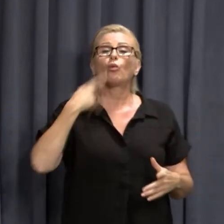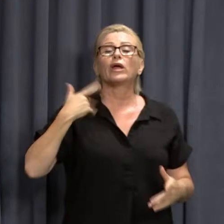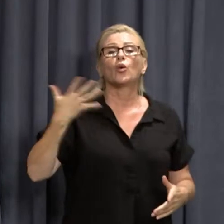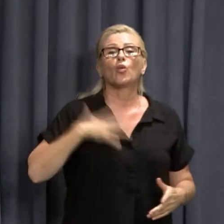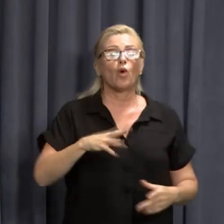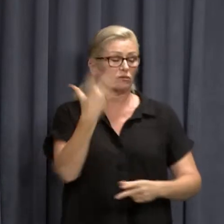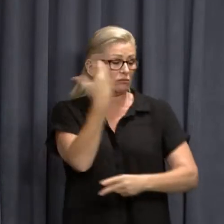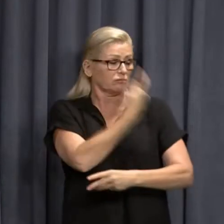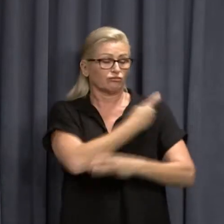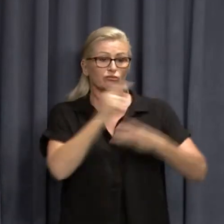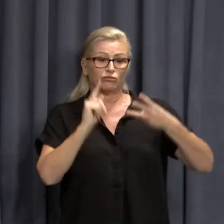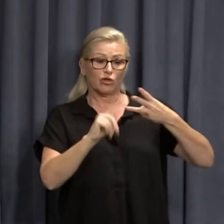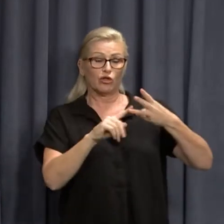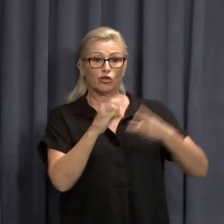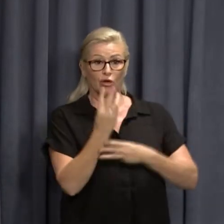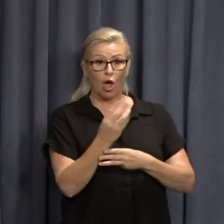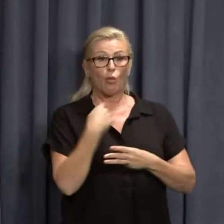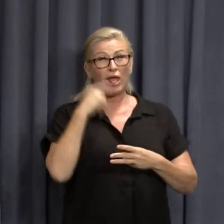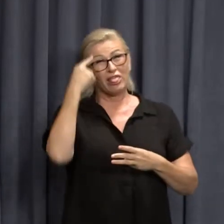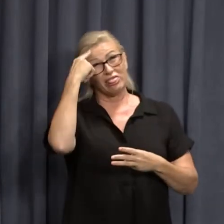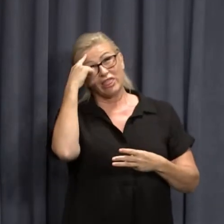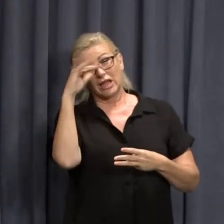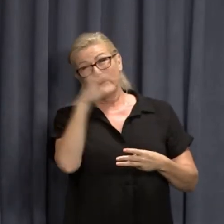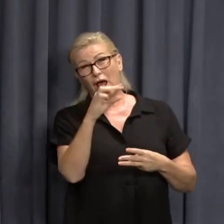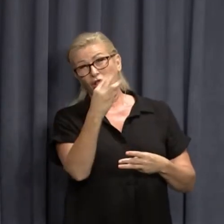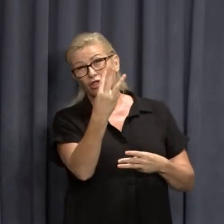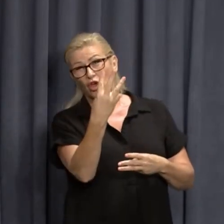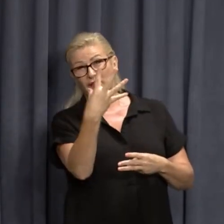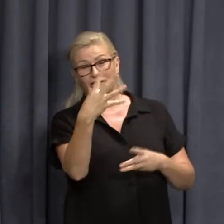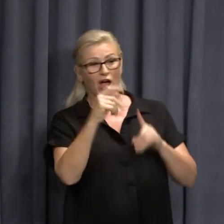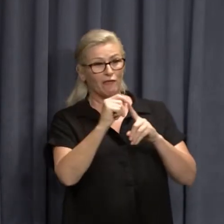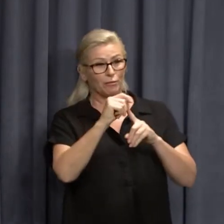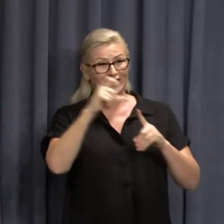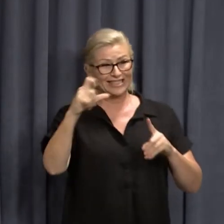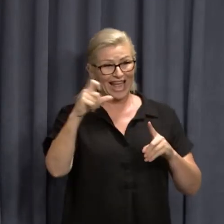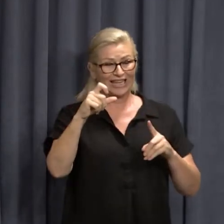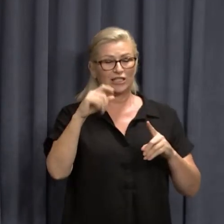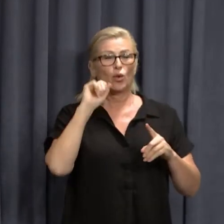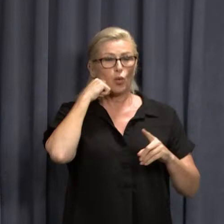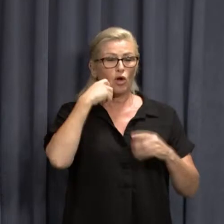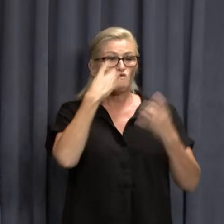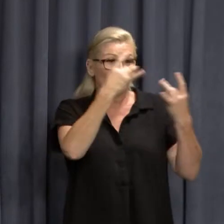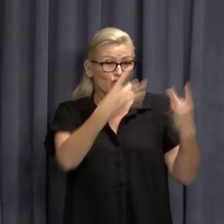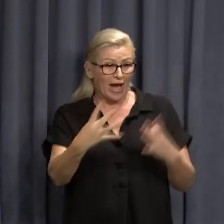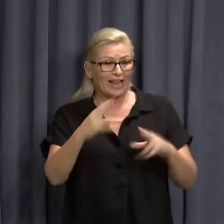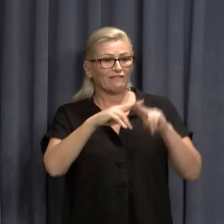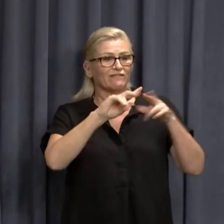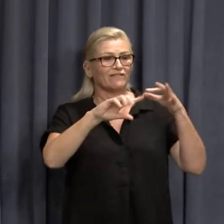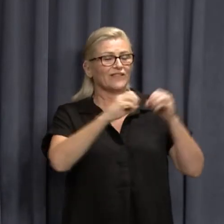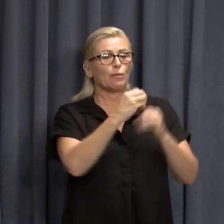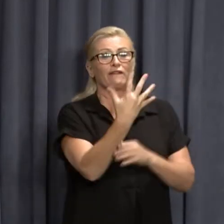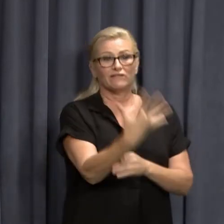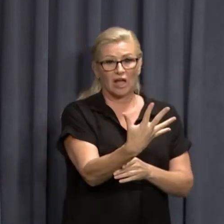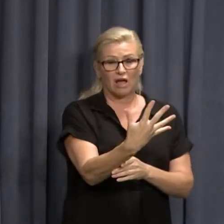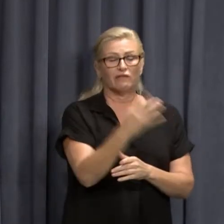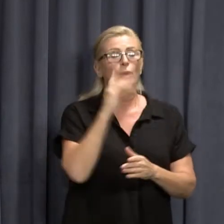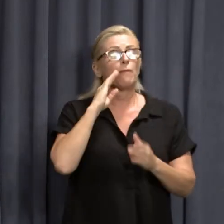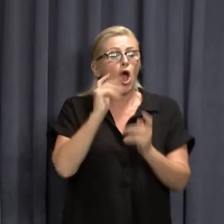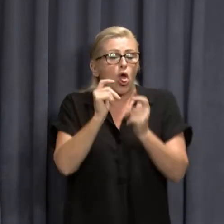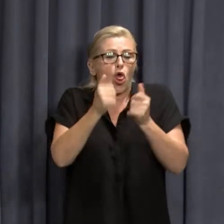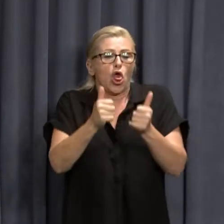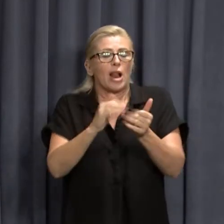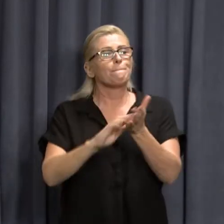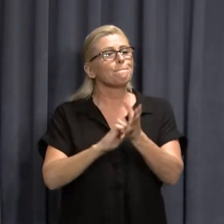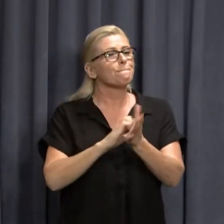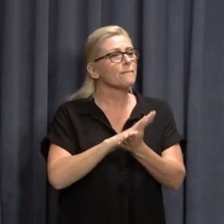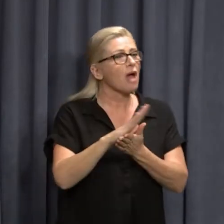35 percent or so third dose vaccination rate by February 5. By early March it may well be